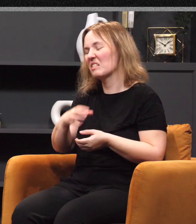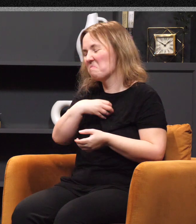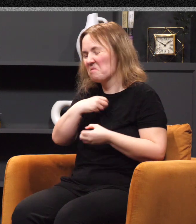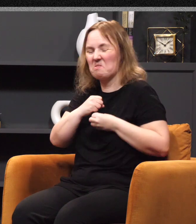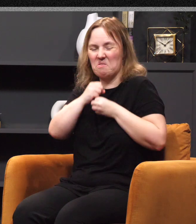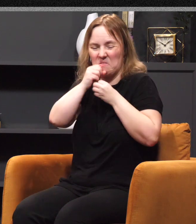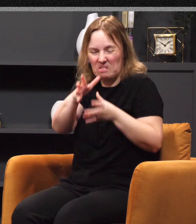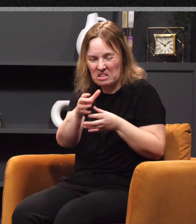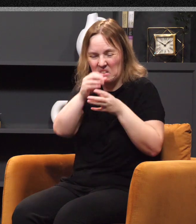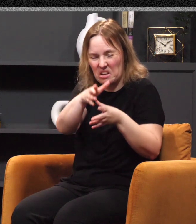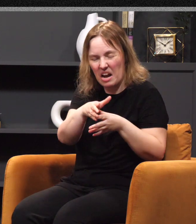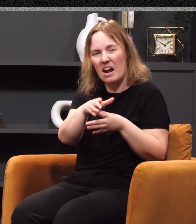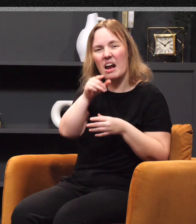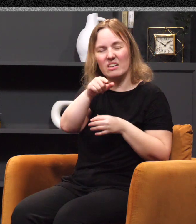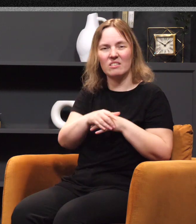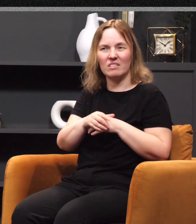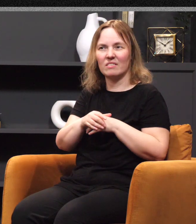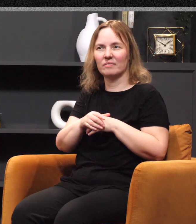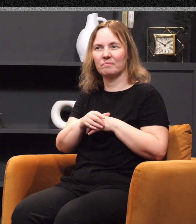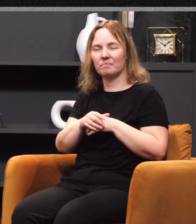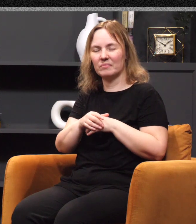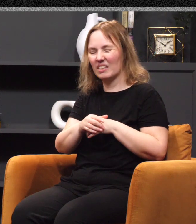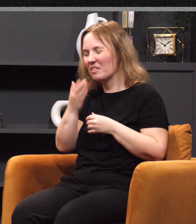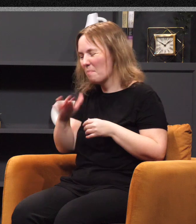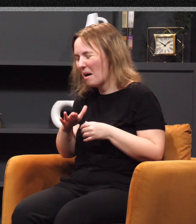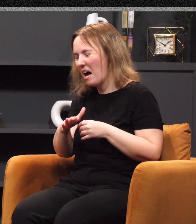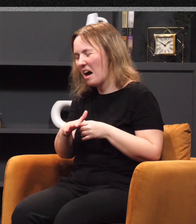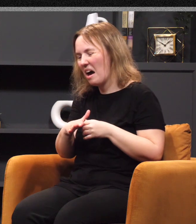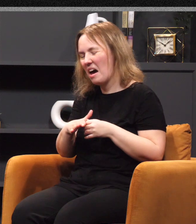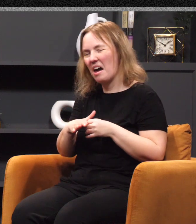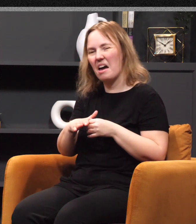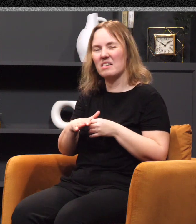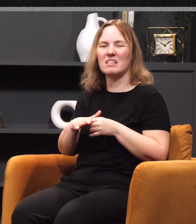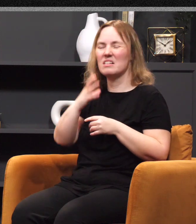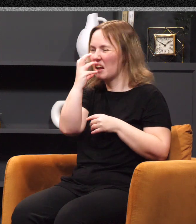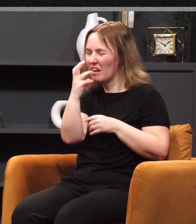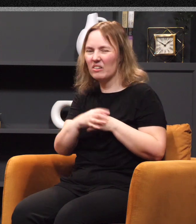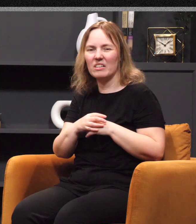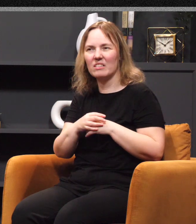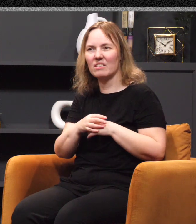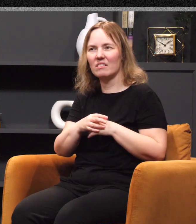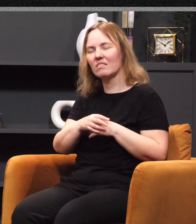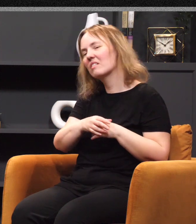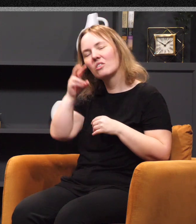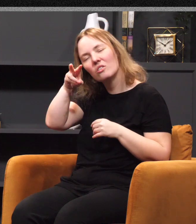if they're in a bad mood, right? They're just kind of taking it on you. I want to encourage you, look them in the eyes and lovingly say,